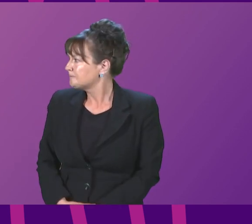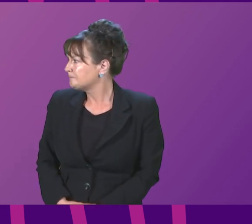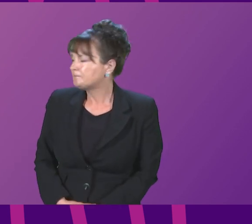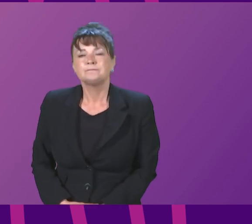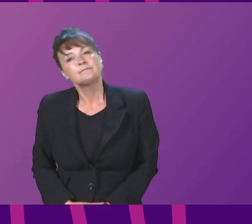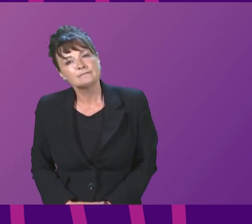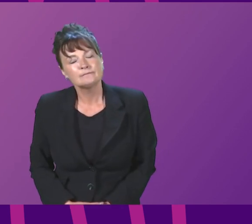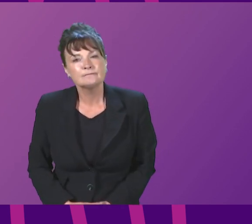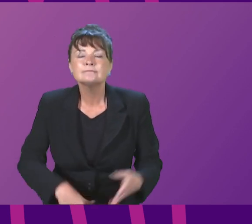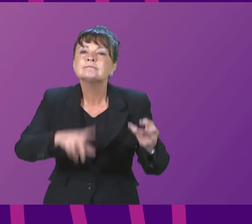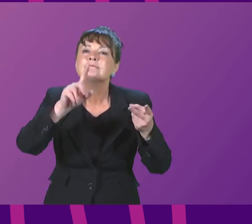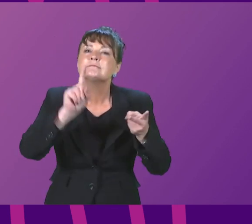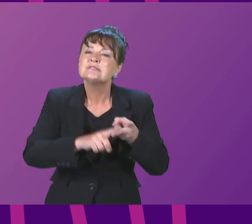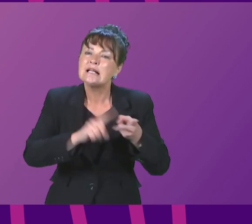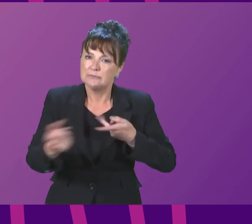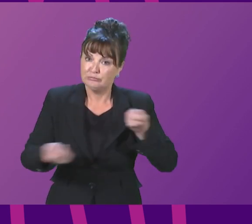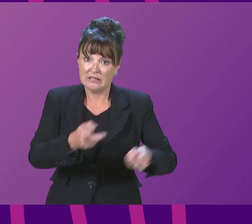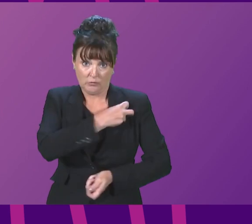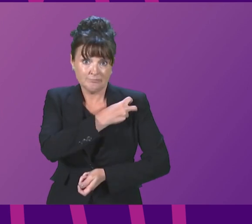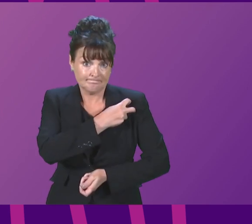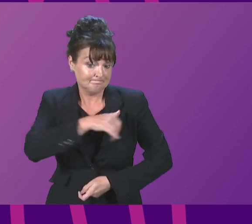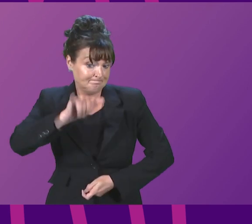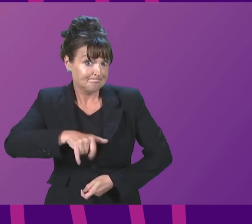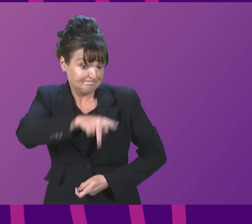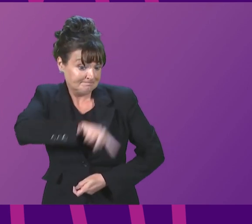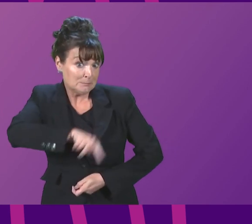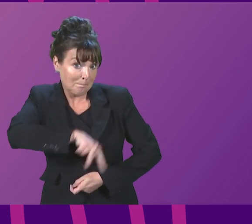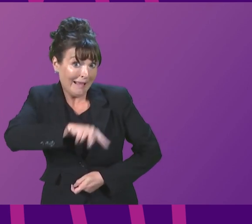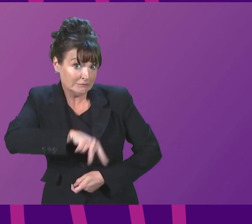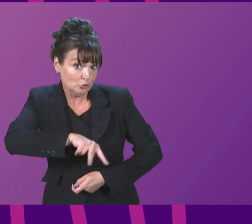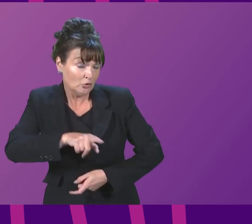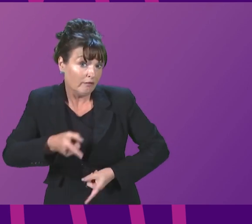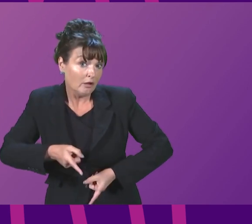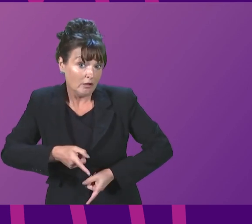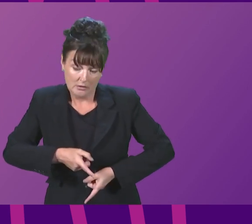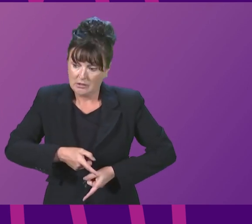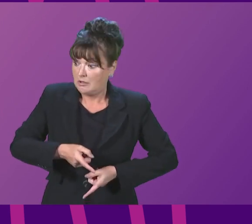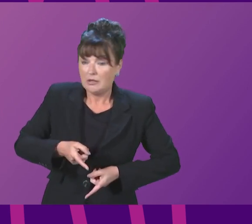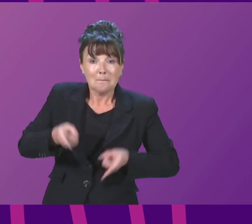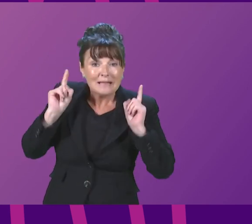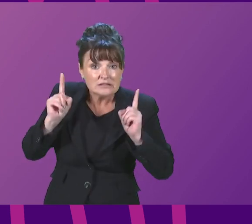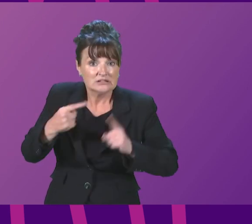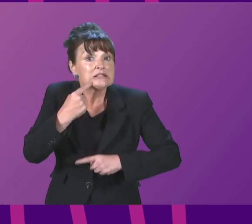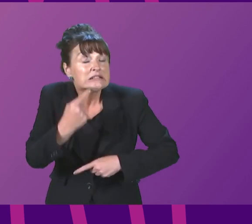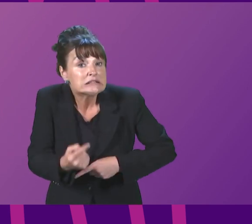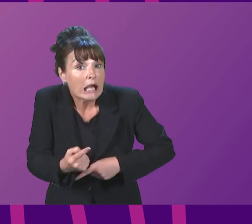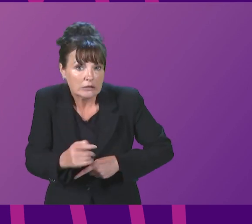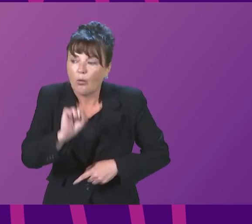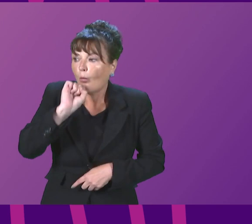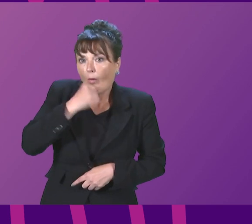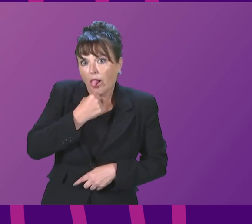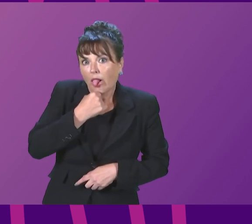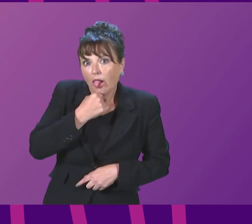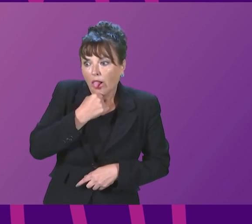Secondly, Presiding Officer, yes, the Deputy First Minister outlined savings that are having to be made